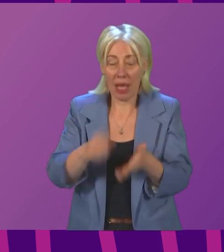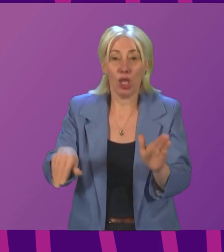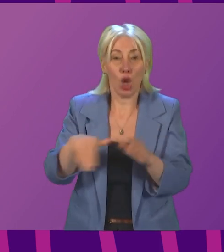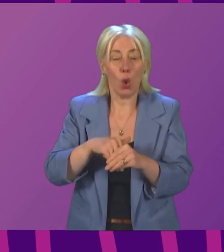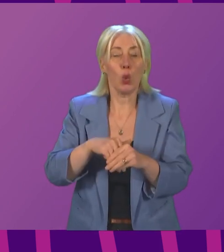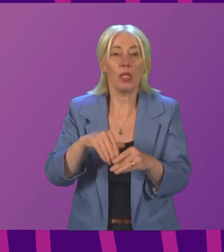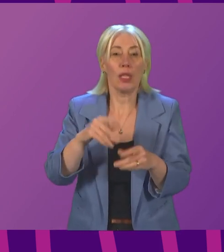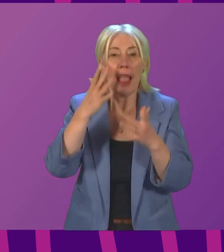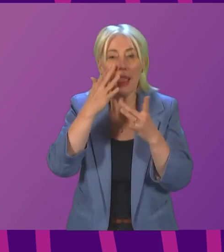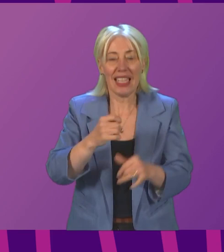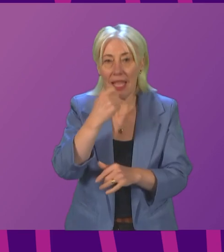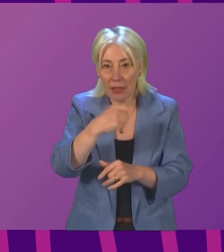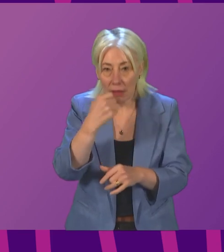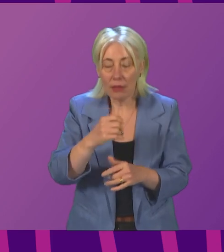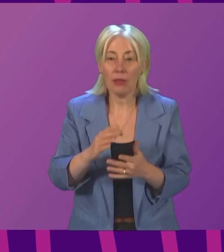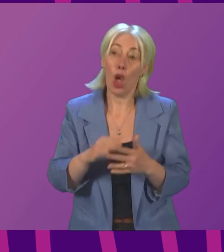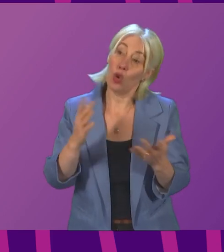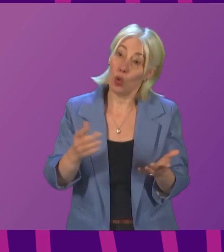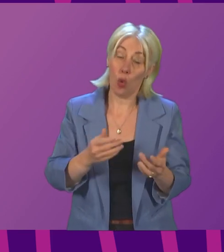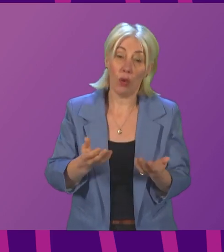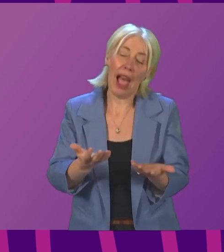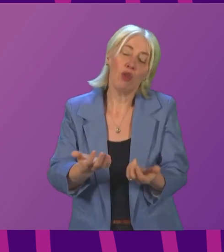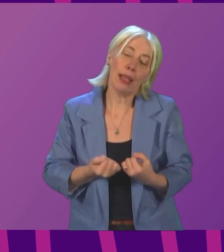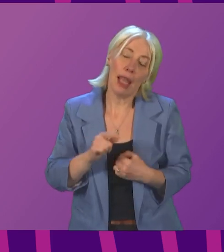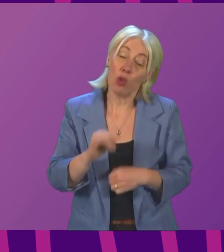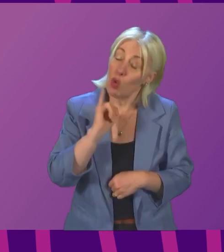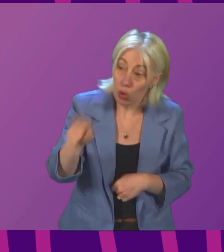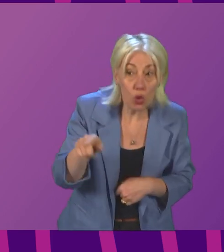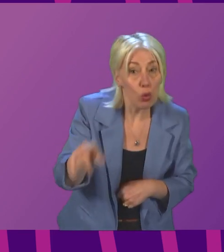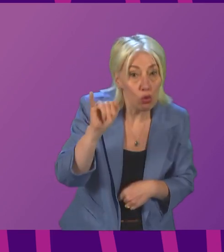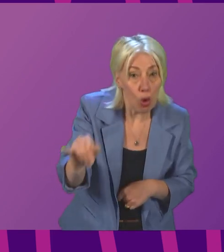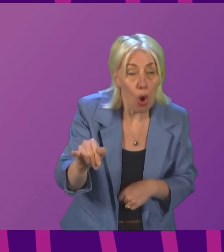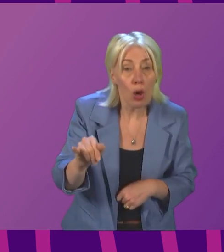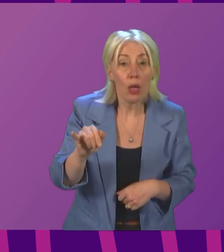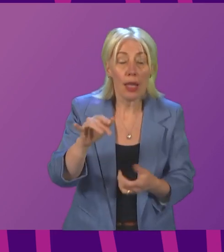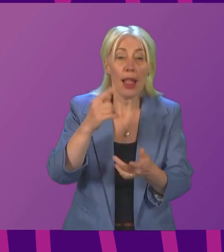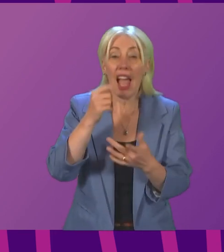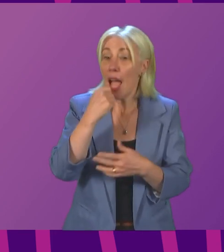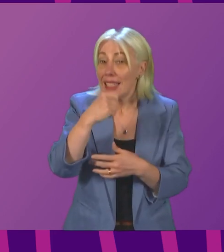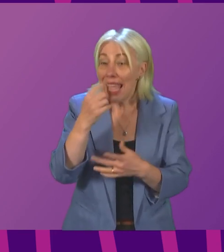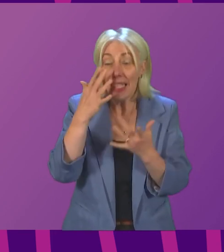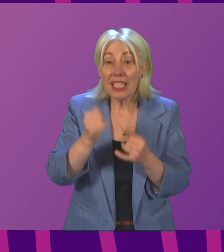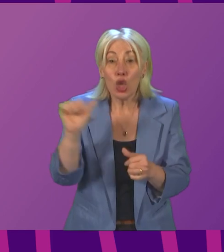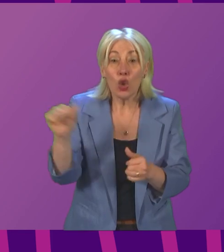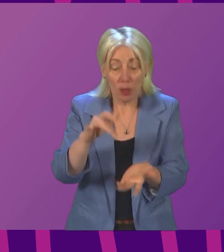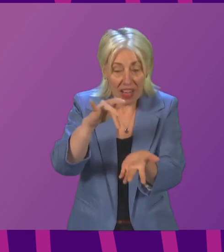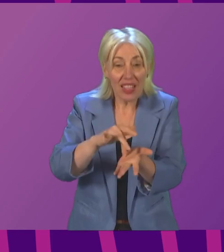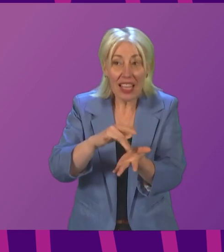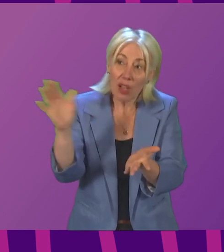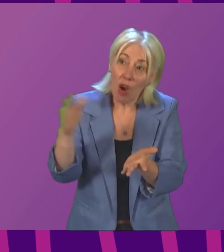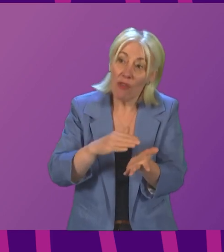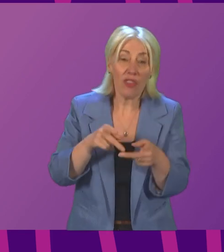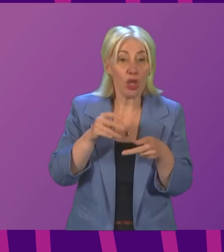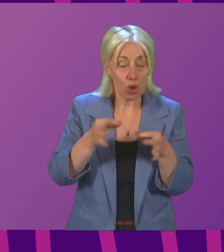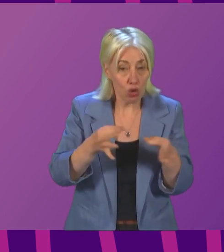accept you got it wrong, admit that testing should always have been at the heart of our Covid reduction strategy, and commit today